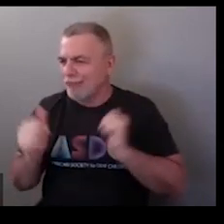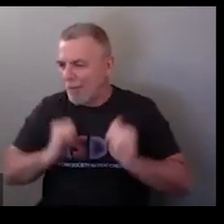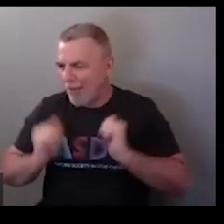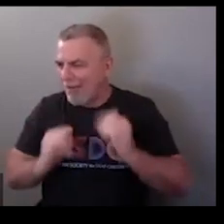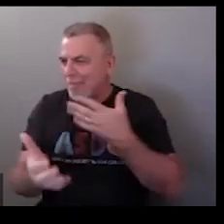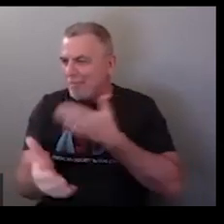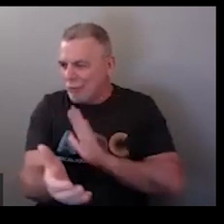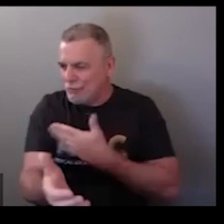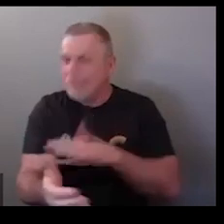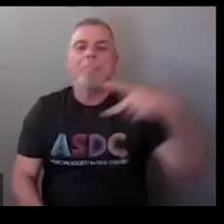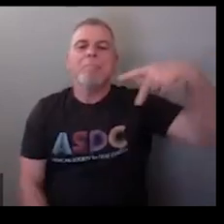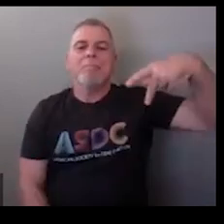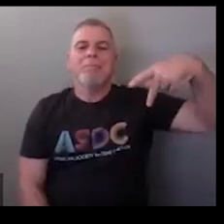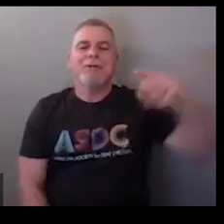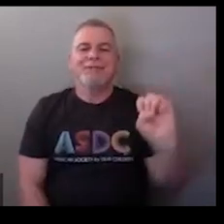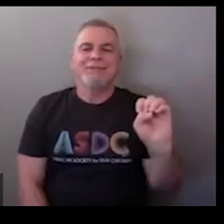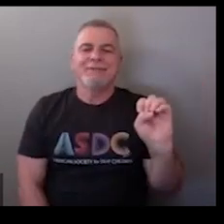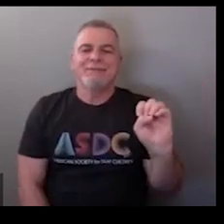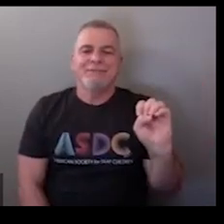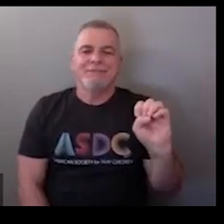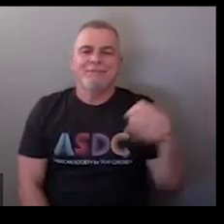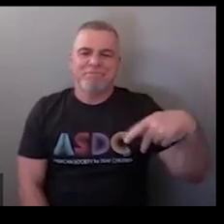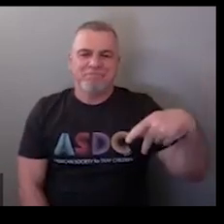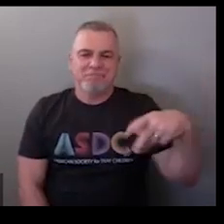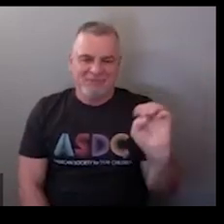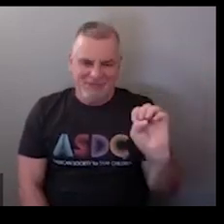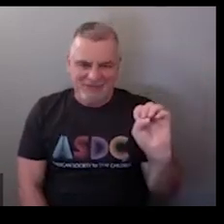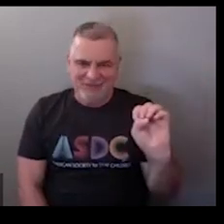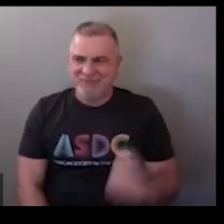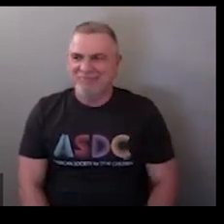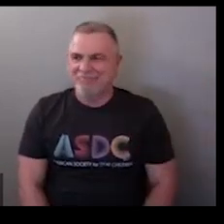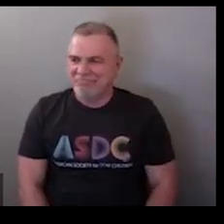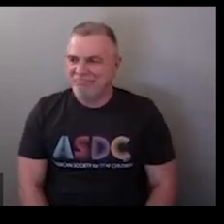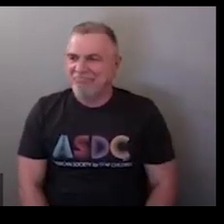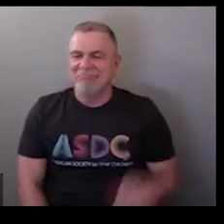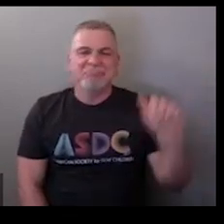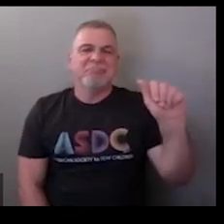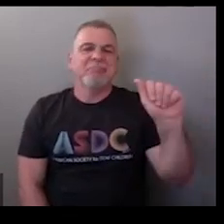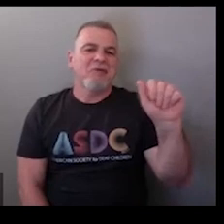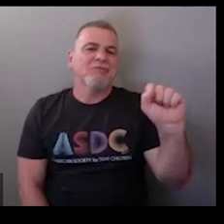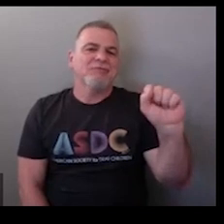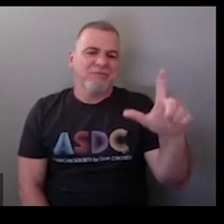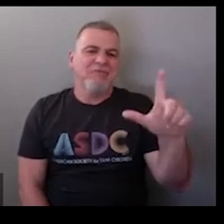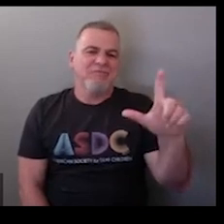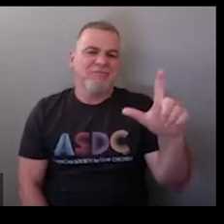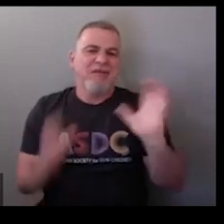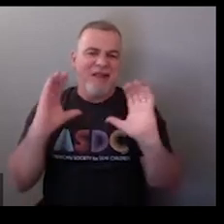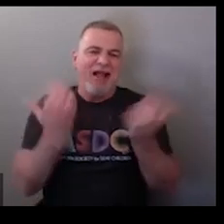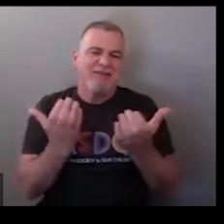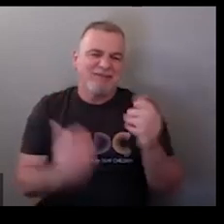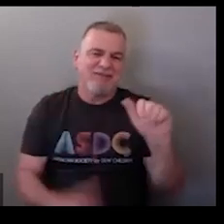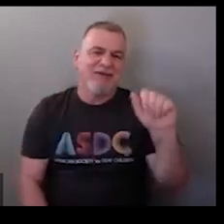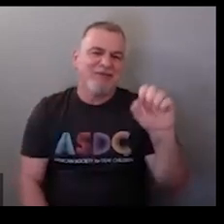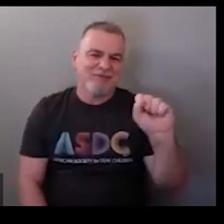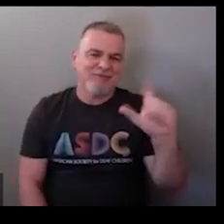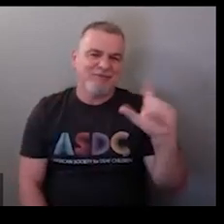okay okay so we were on drama music so again P and E ASL